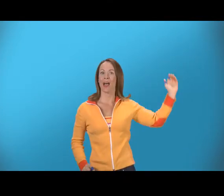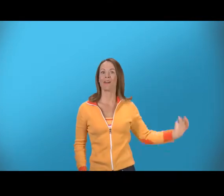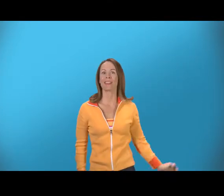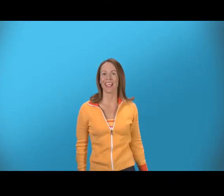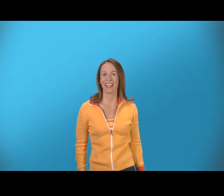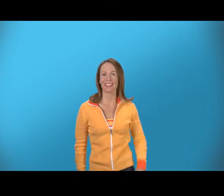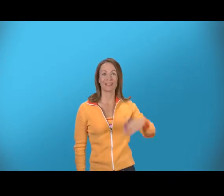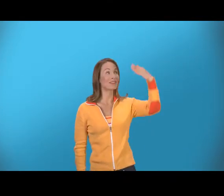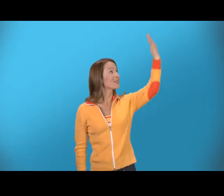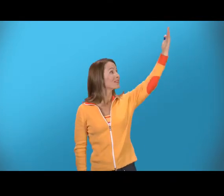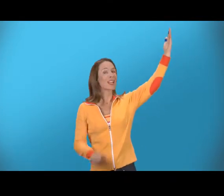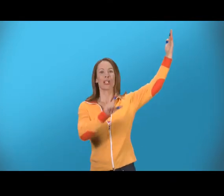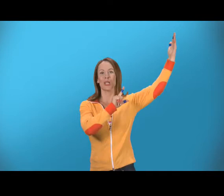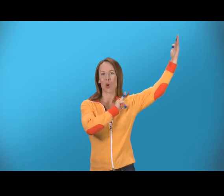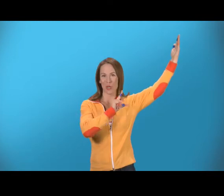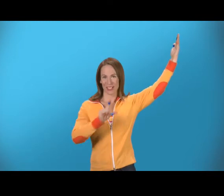of the king, Lord. Lord.